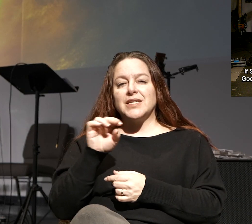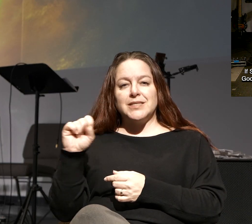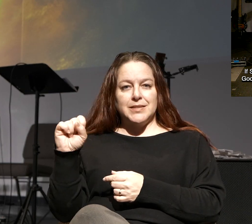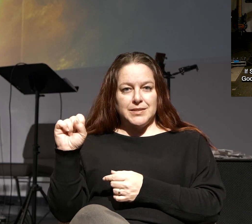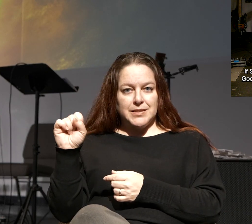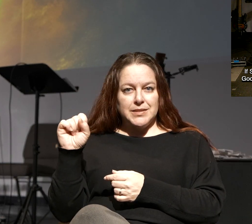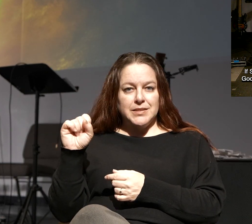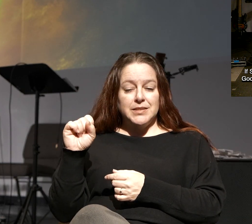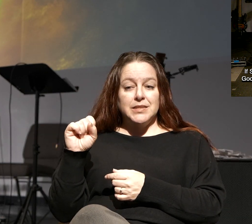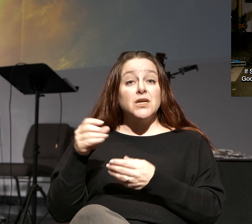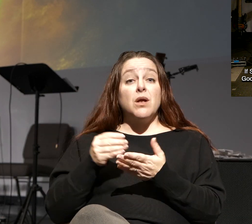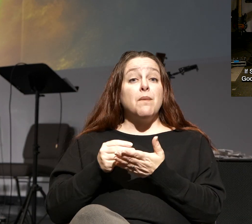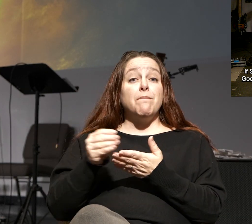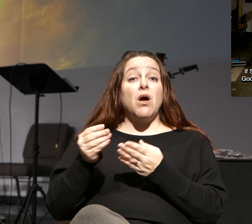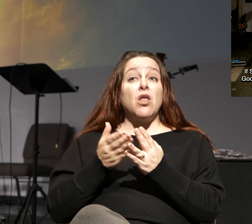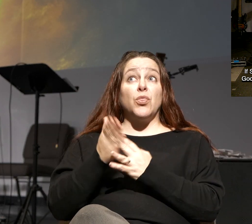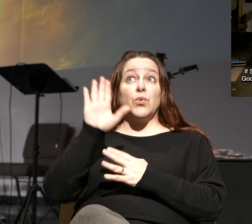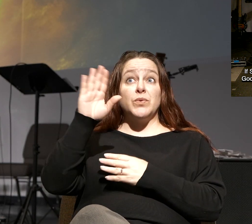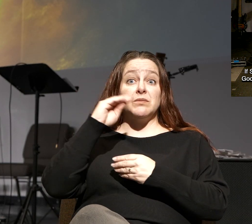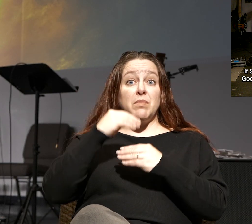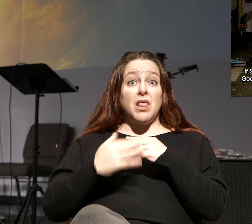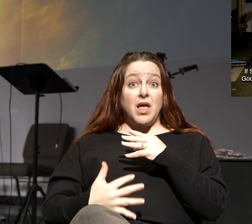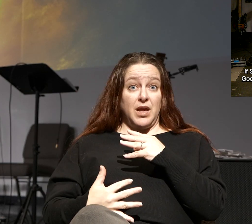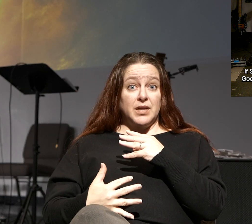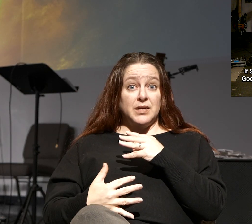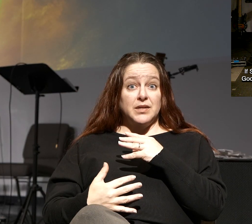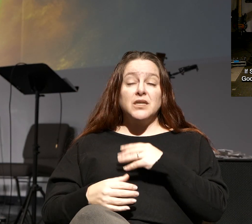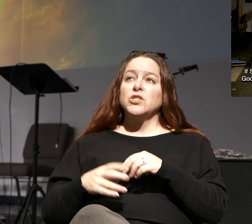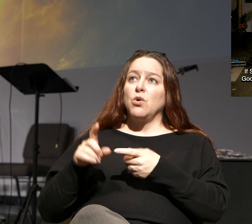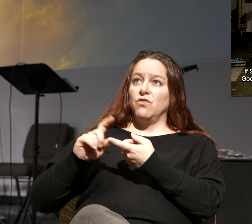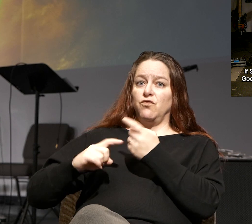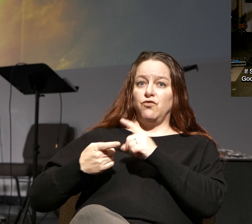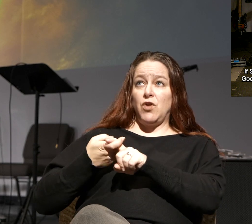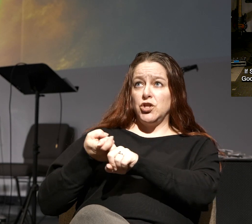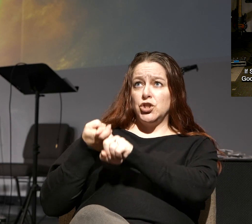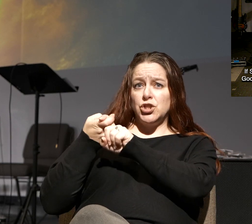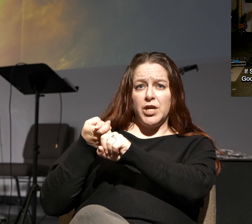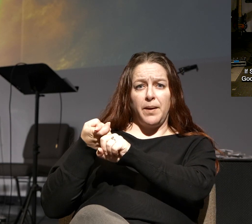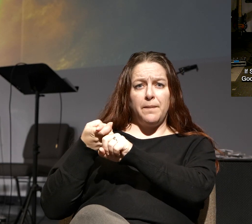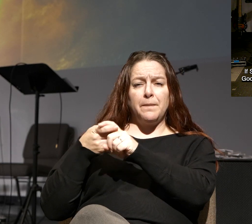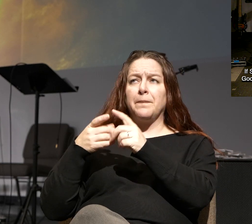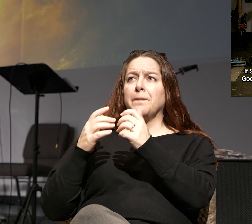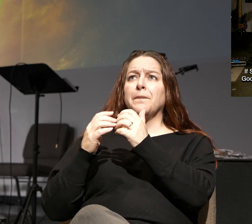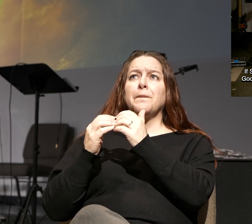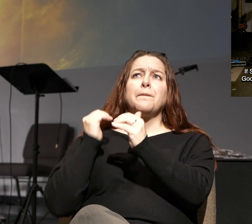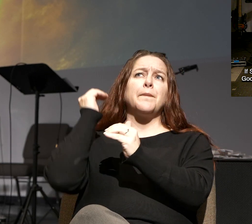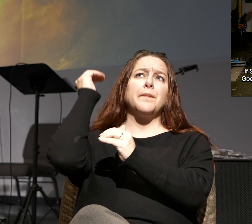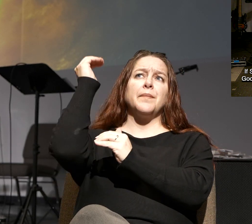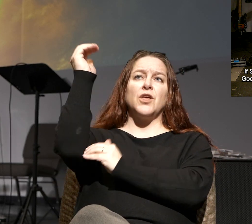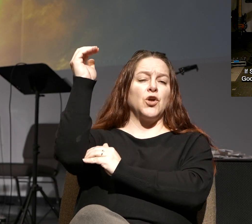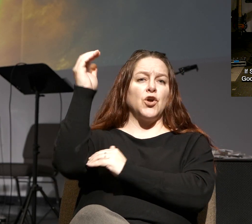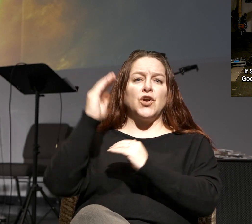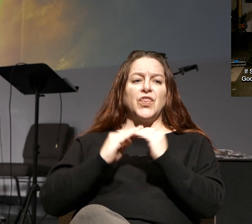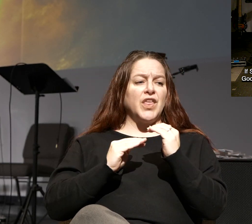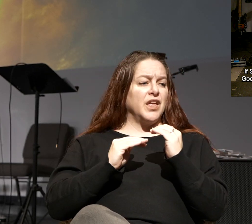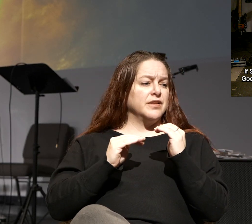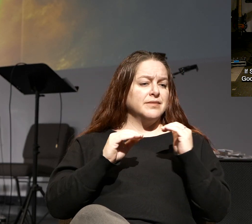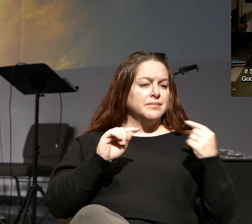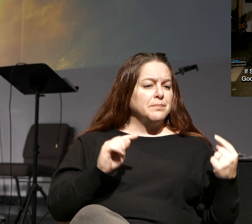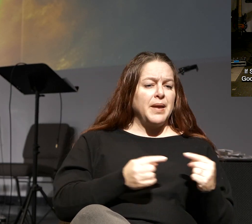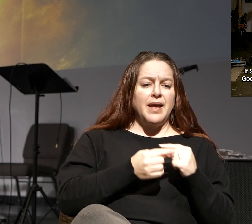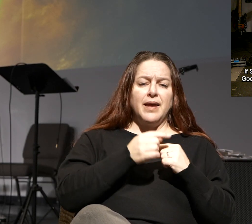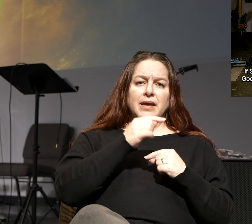of God. It's blood-bought. So his friendship, listen to me, his friendship is bigger than any pain of suffering